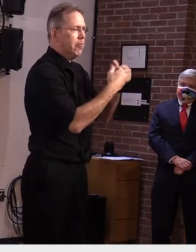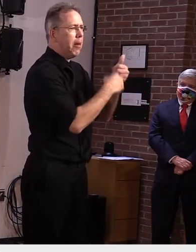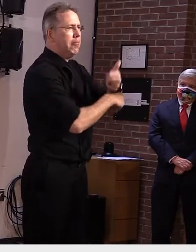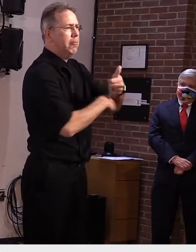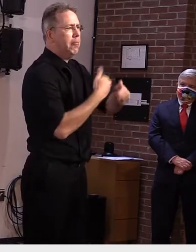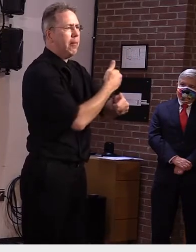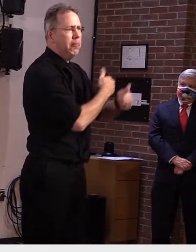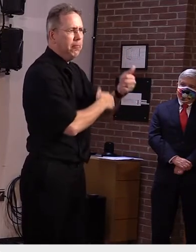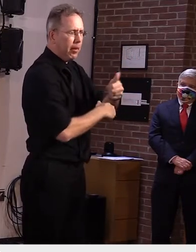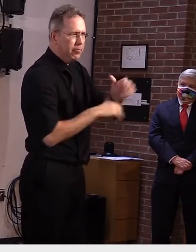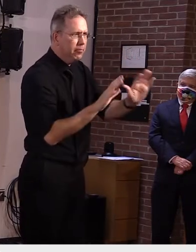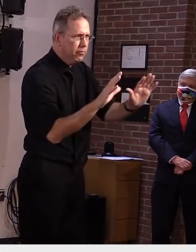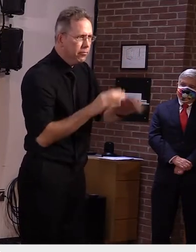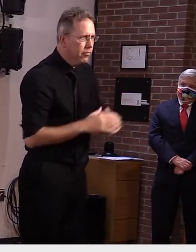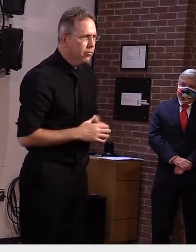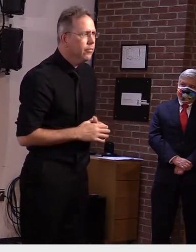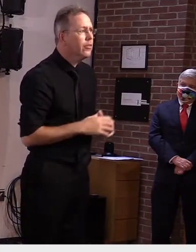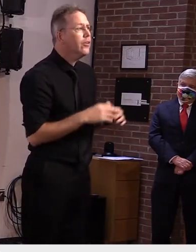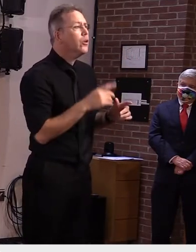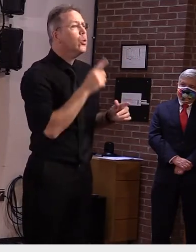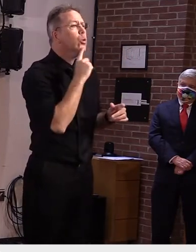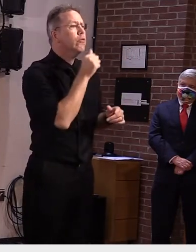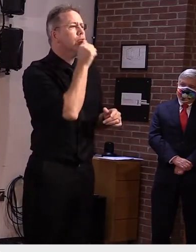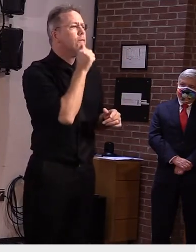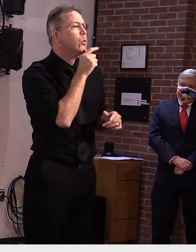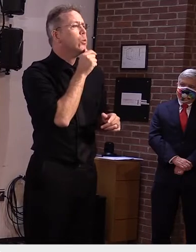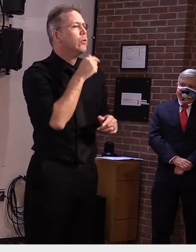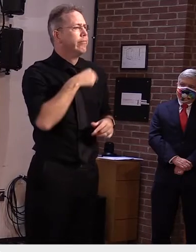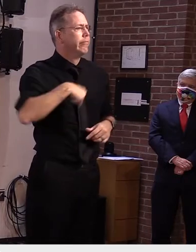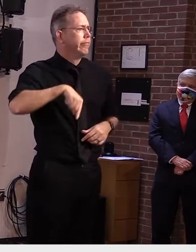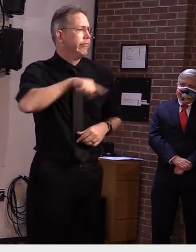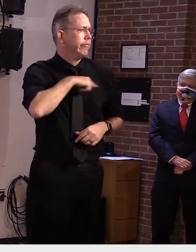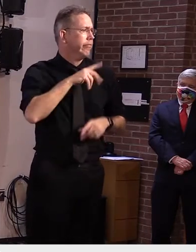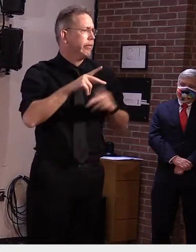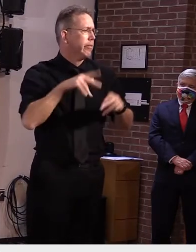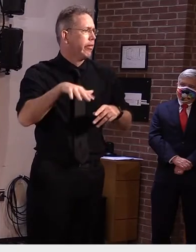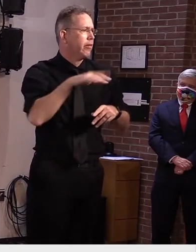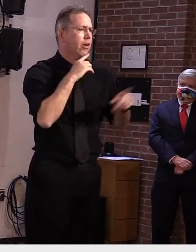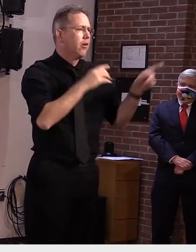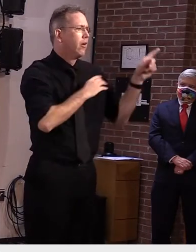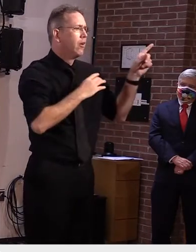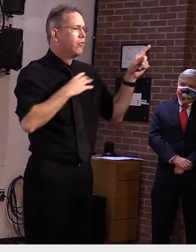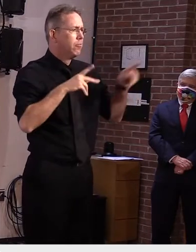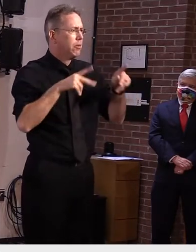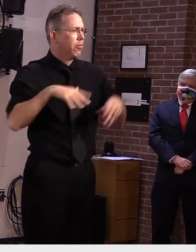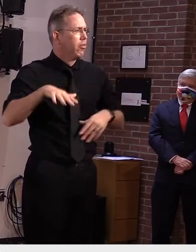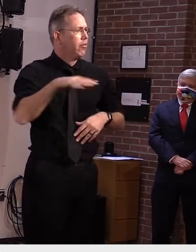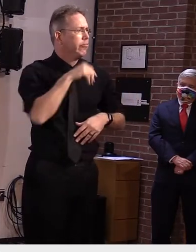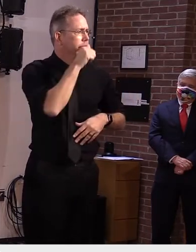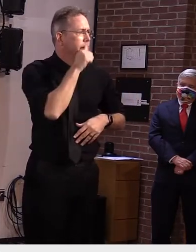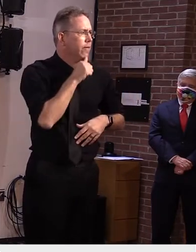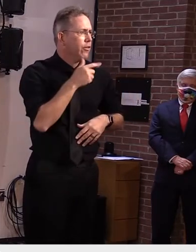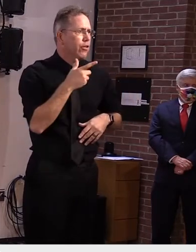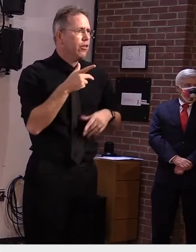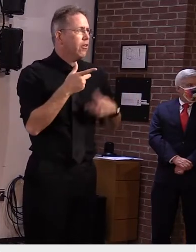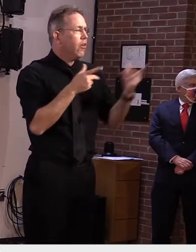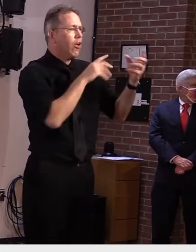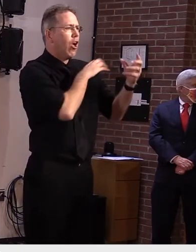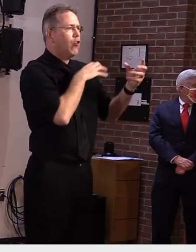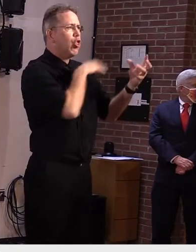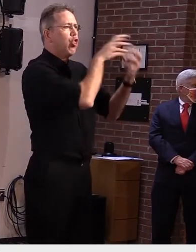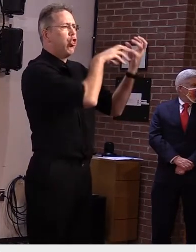ones who are suffering at this point and it's a lot of it's due to politics and posturing and so forth before the election